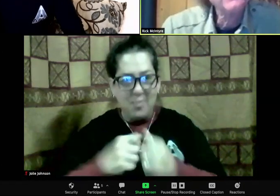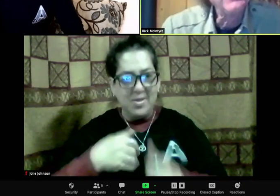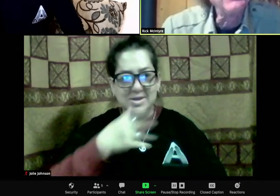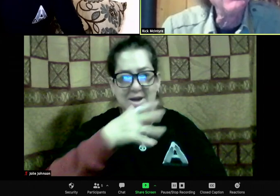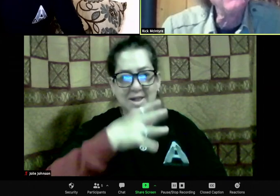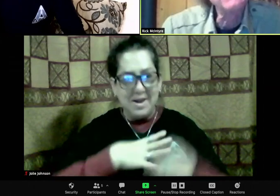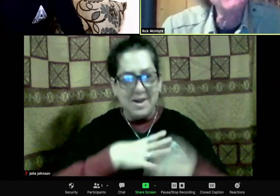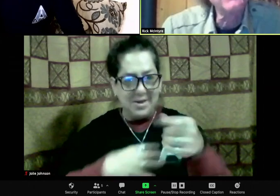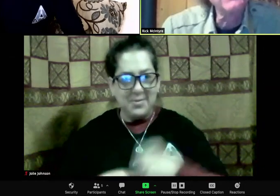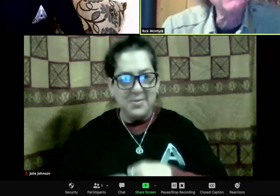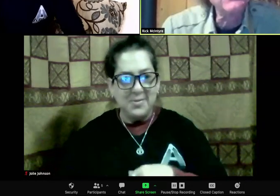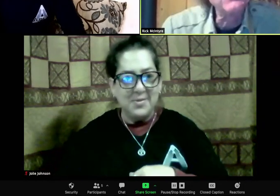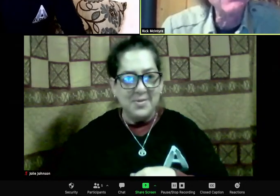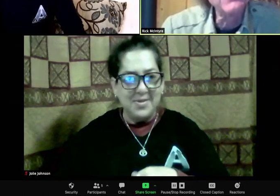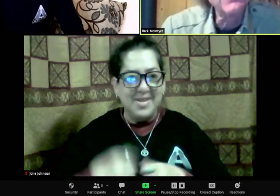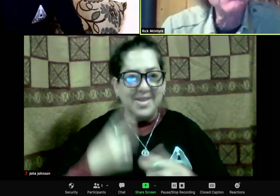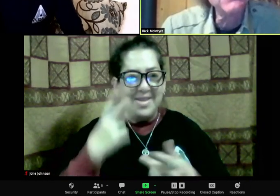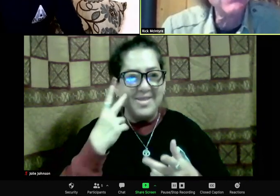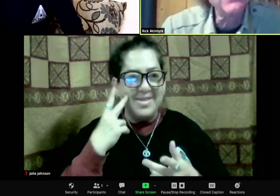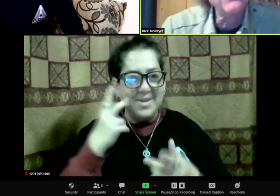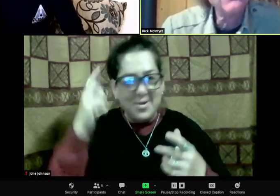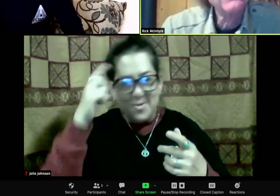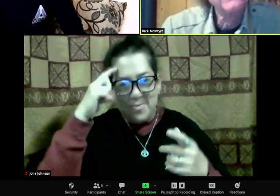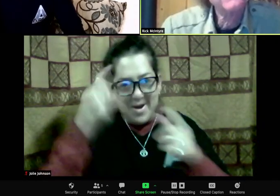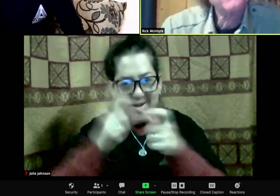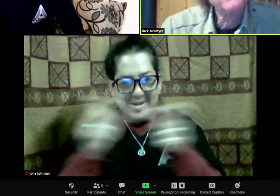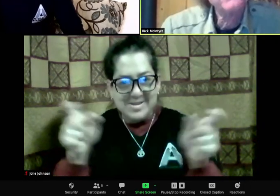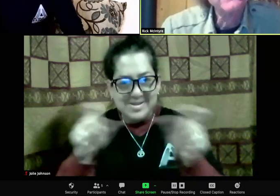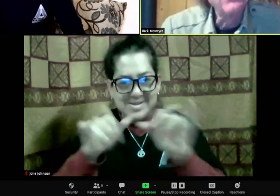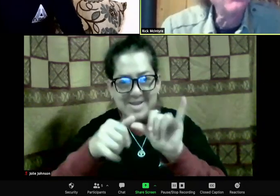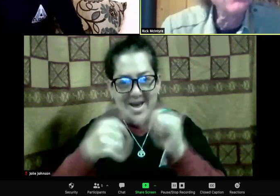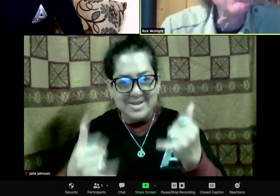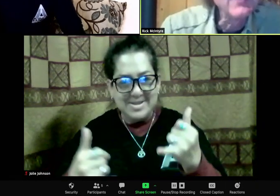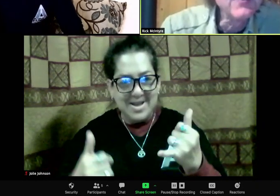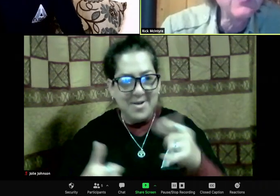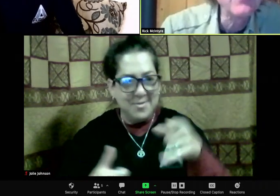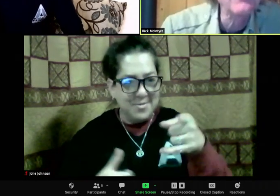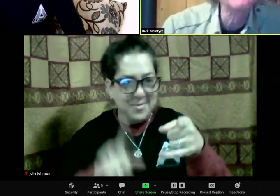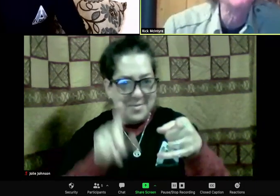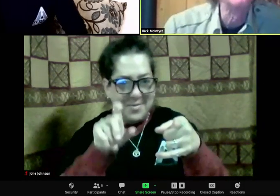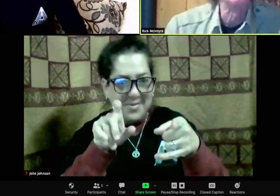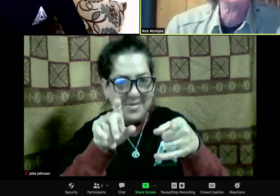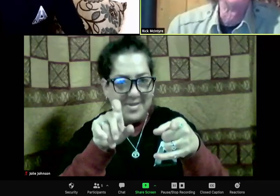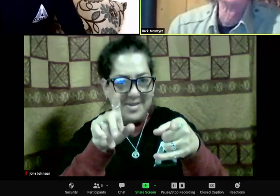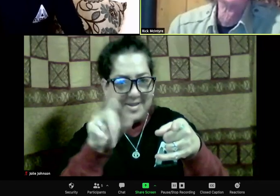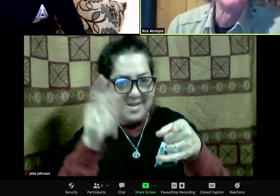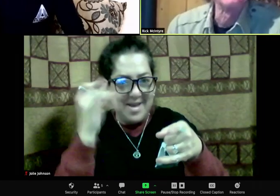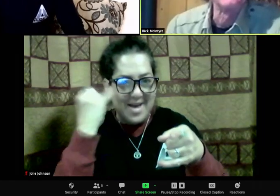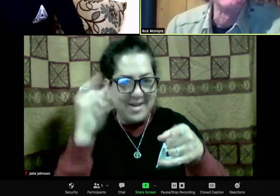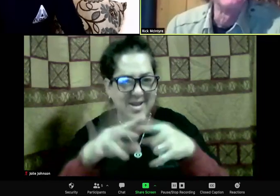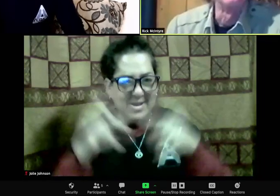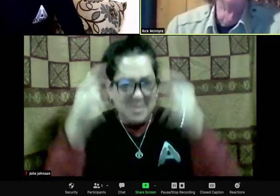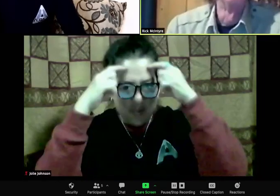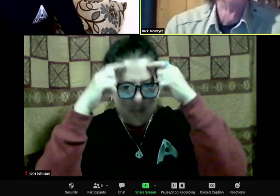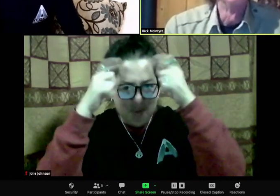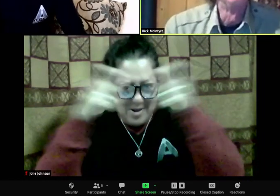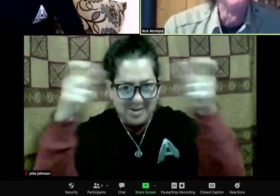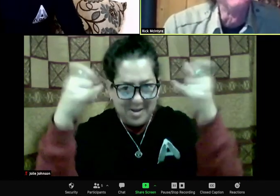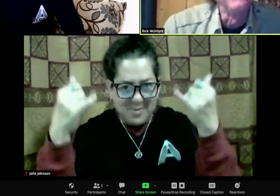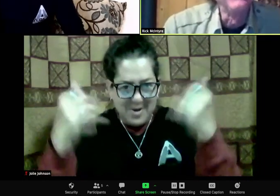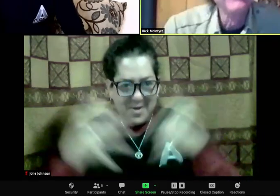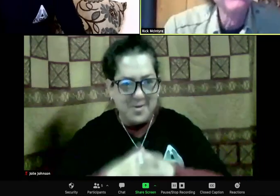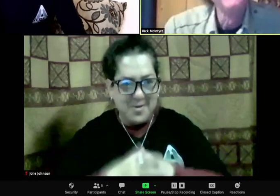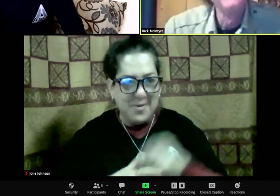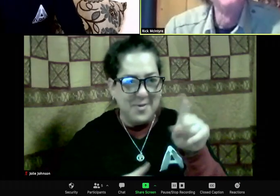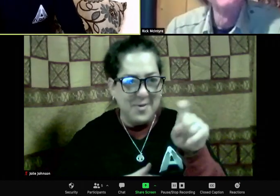organization could fund this. I'd like to compare that to what happens to human men when they get married and everything is done